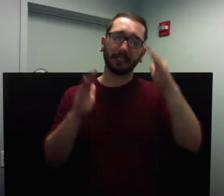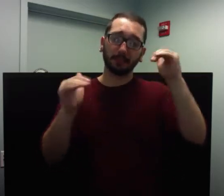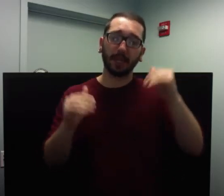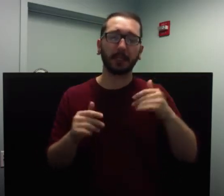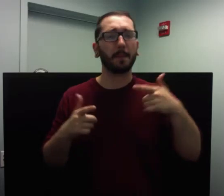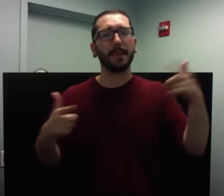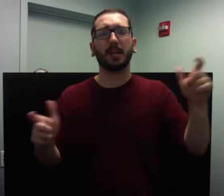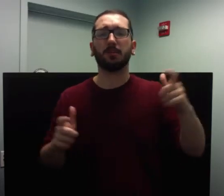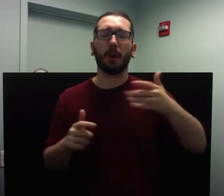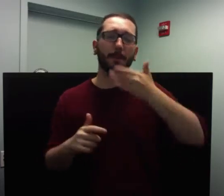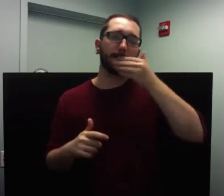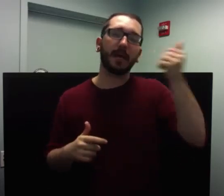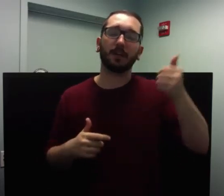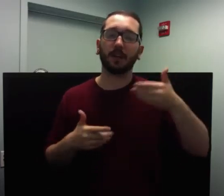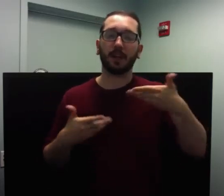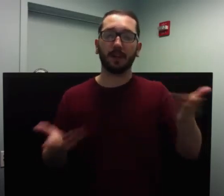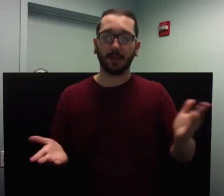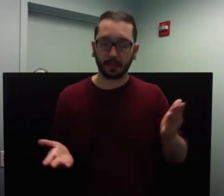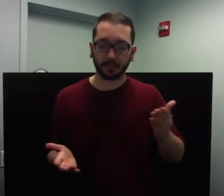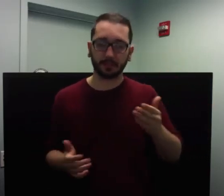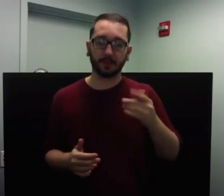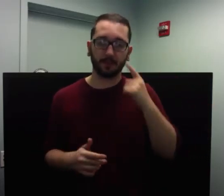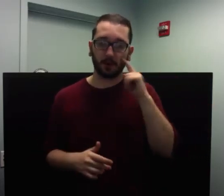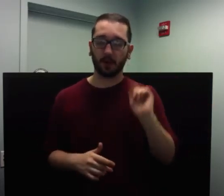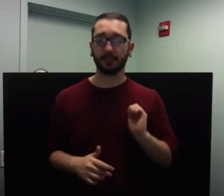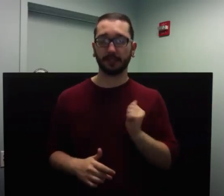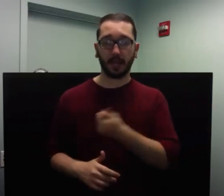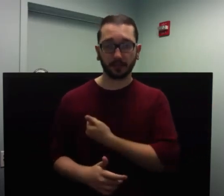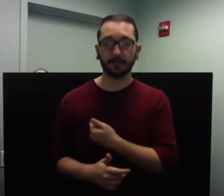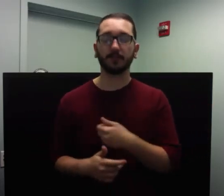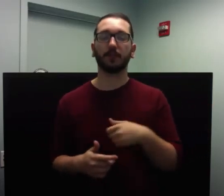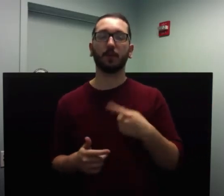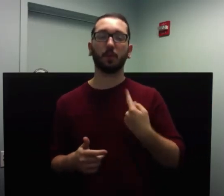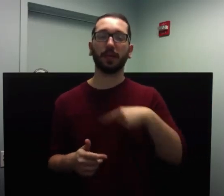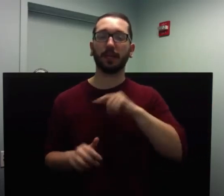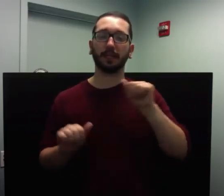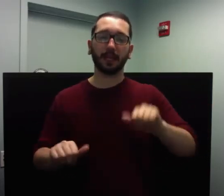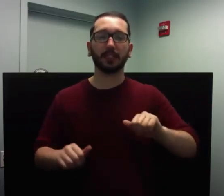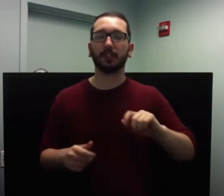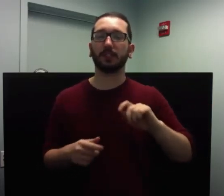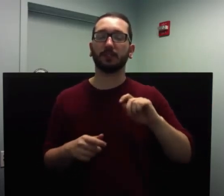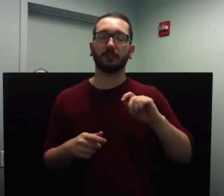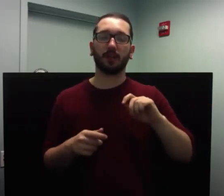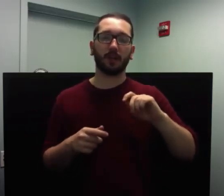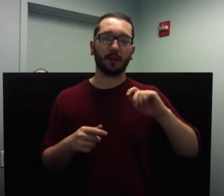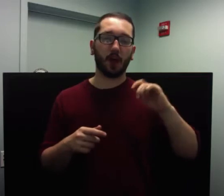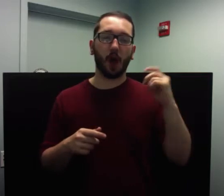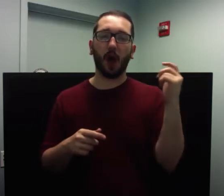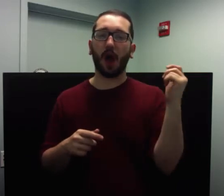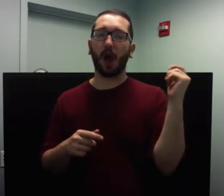enhance our ability to live more fully with a constant focus on our beautiful cathedral.